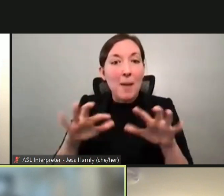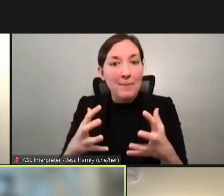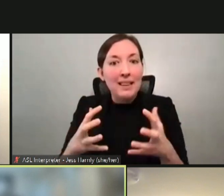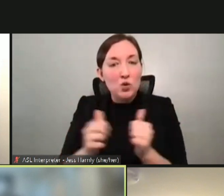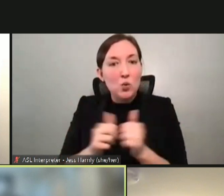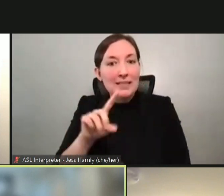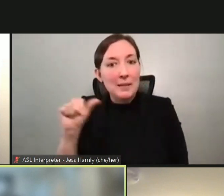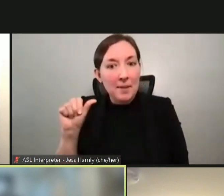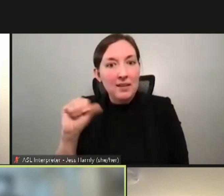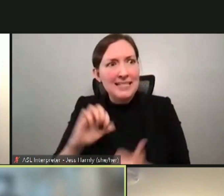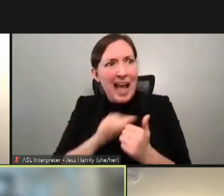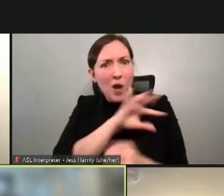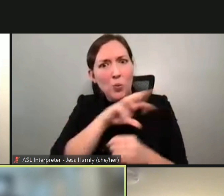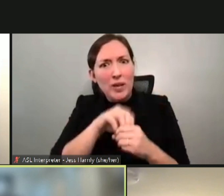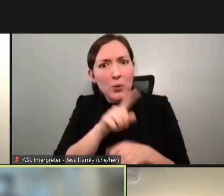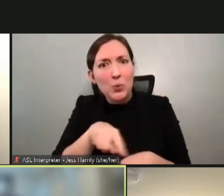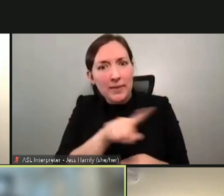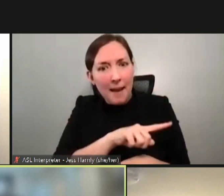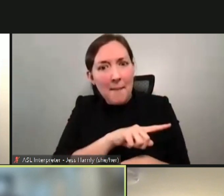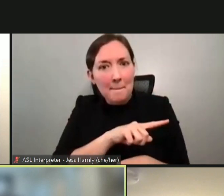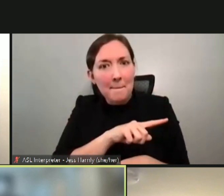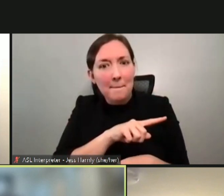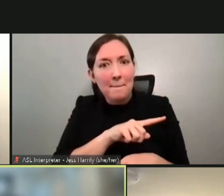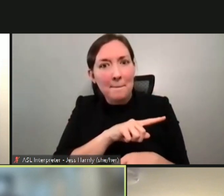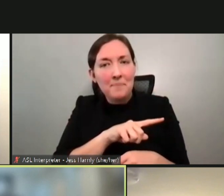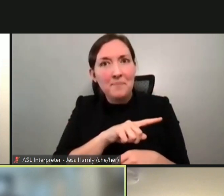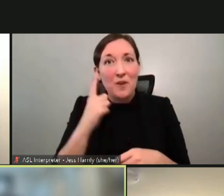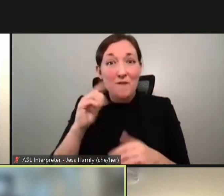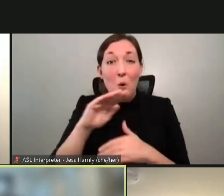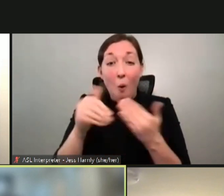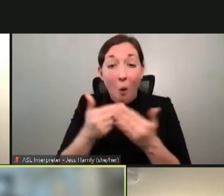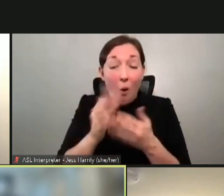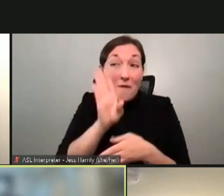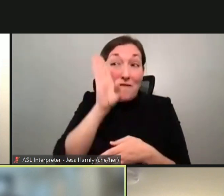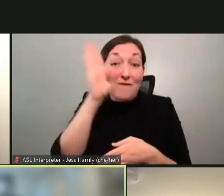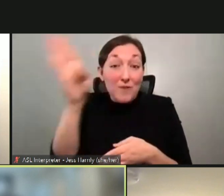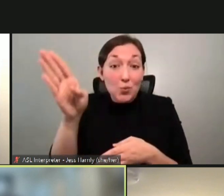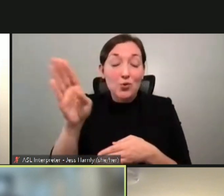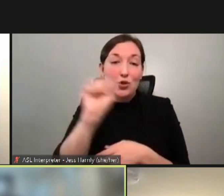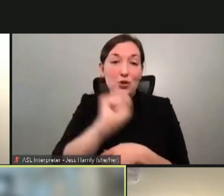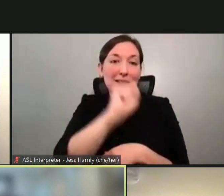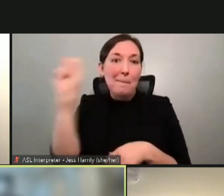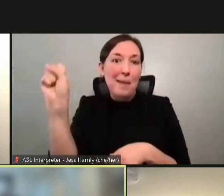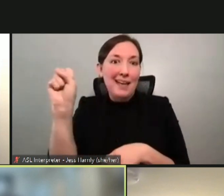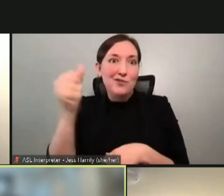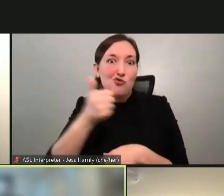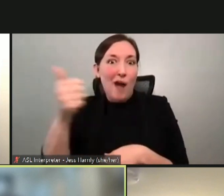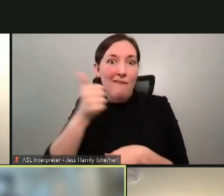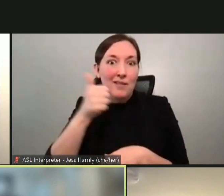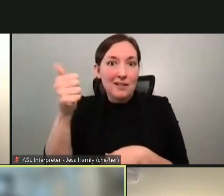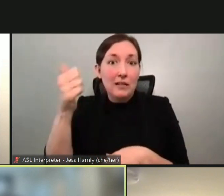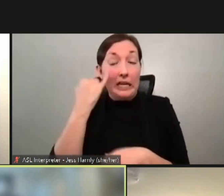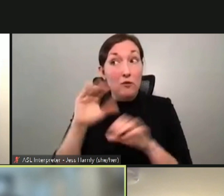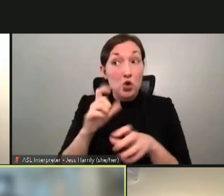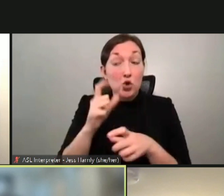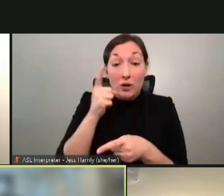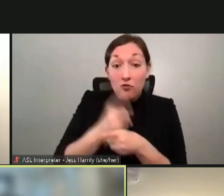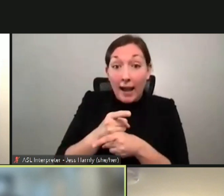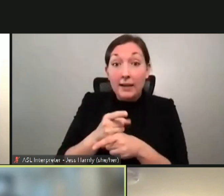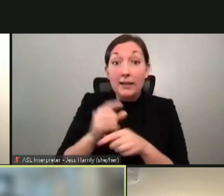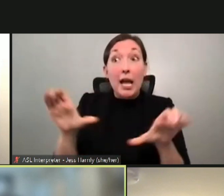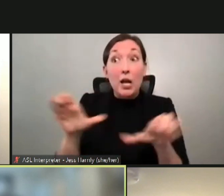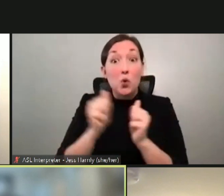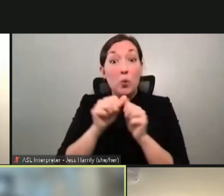of people with disabilities to be included in all future space travel. And if we do this right and do it in a universally